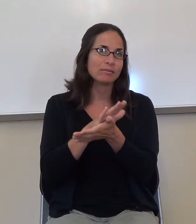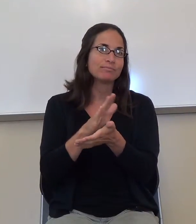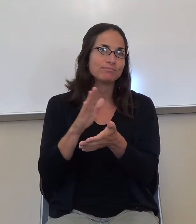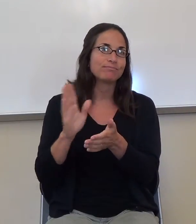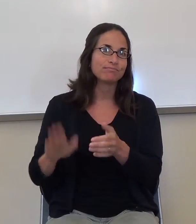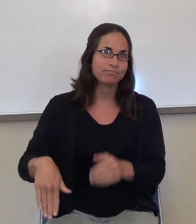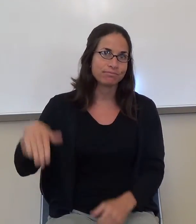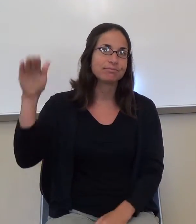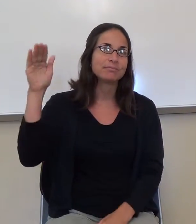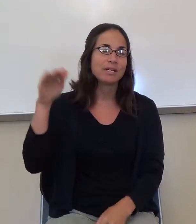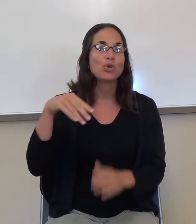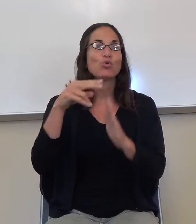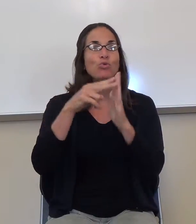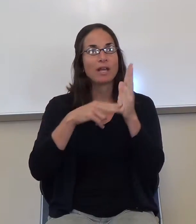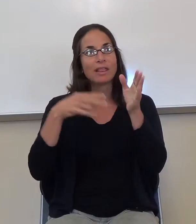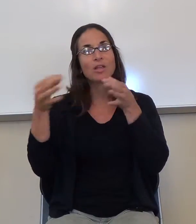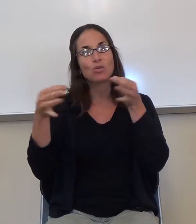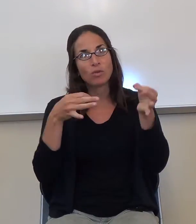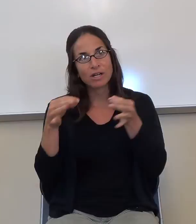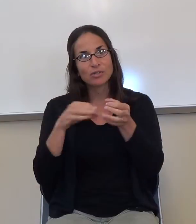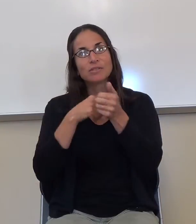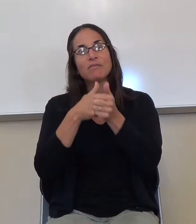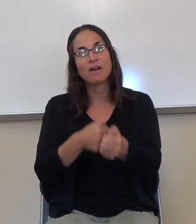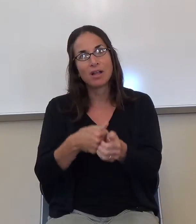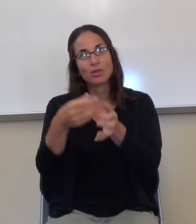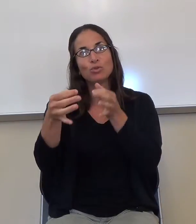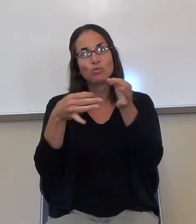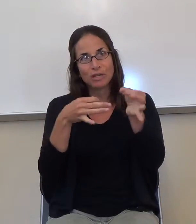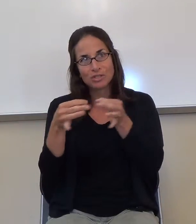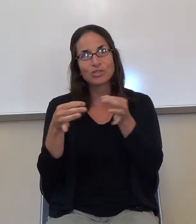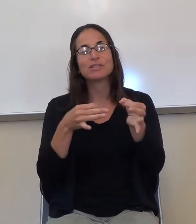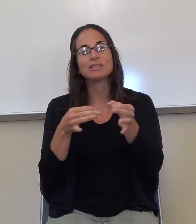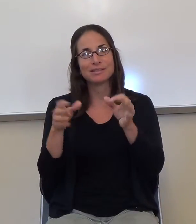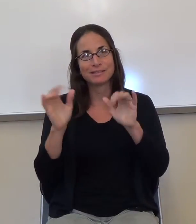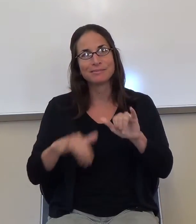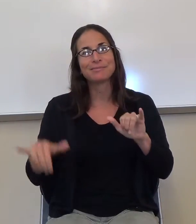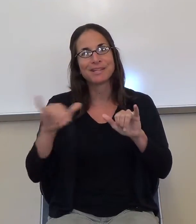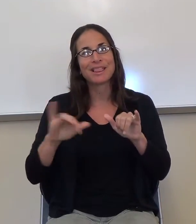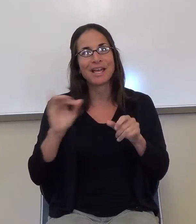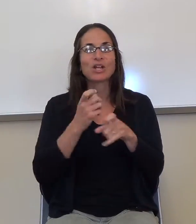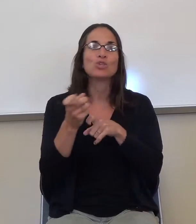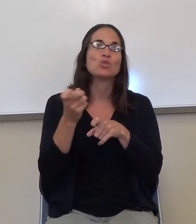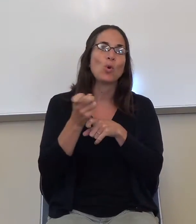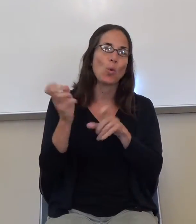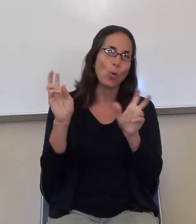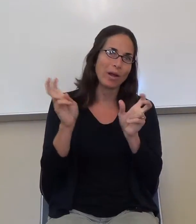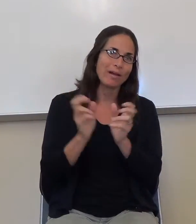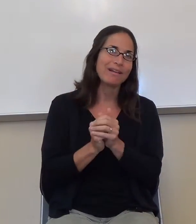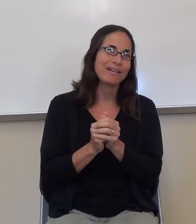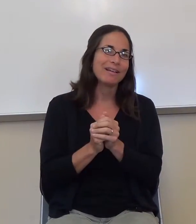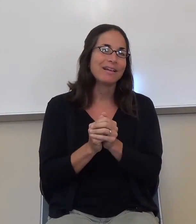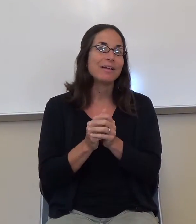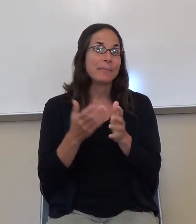read the directions, follow the directions, it's kind of a joke, okay? But in here,